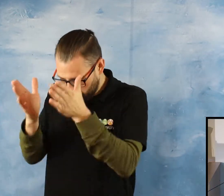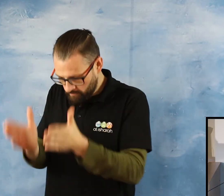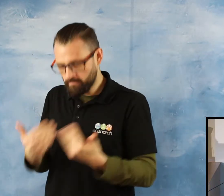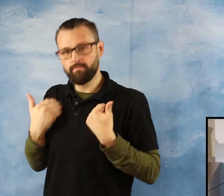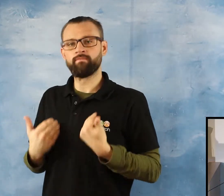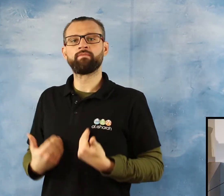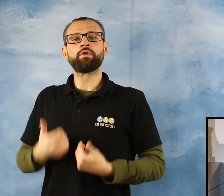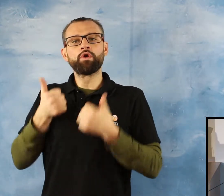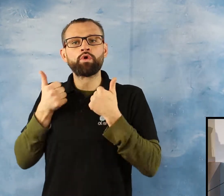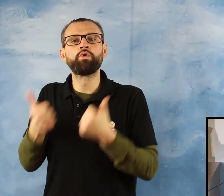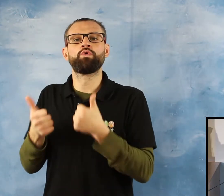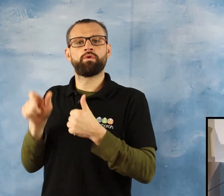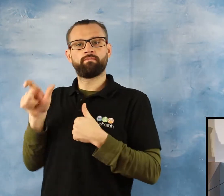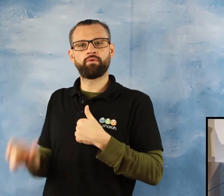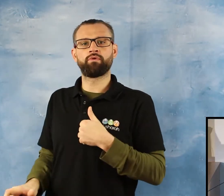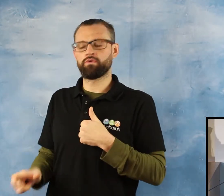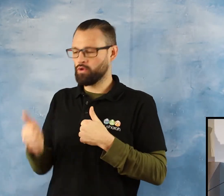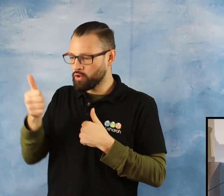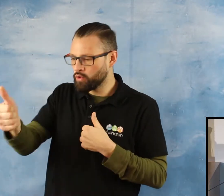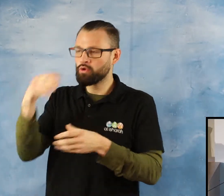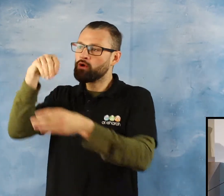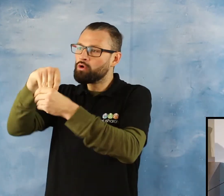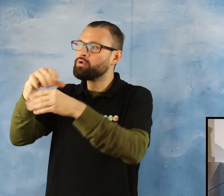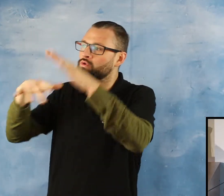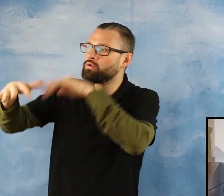a good citizen. To make them a good worshipper of Allah, Subhanahu wa ta'ala.